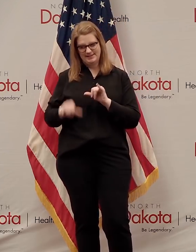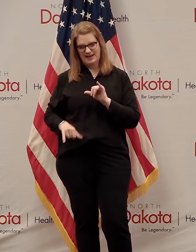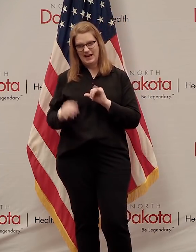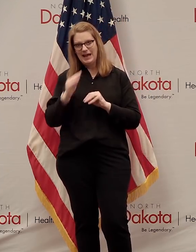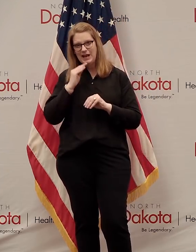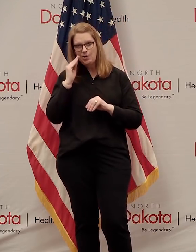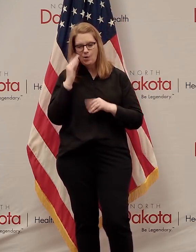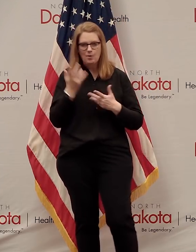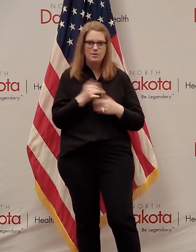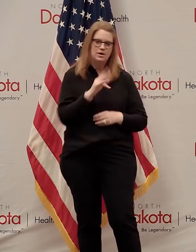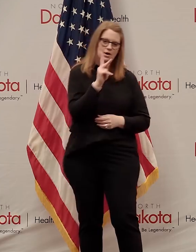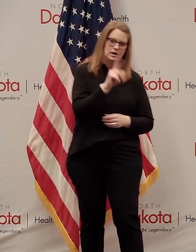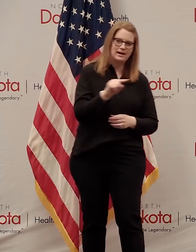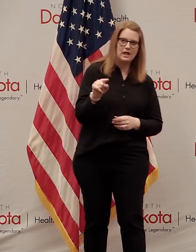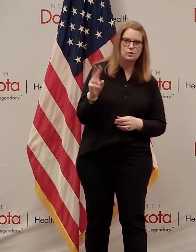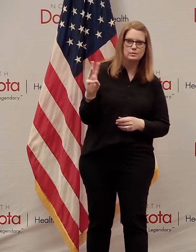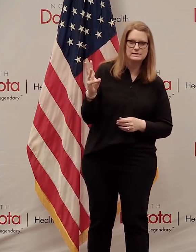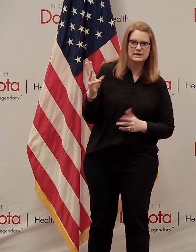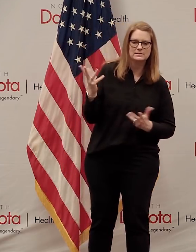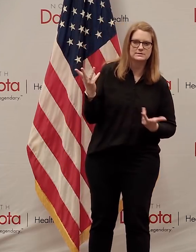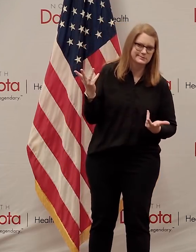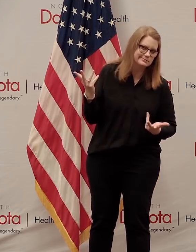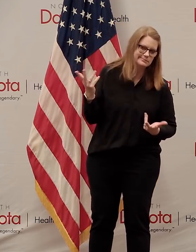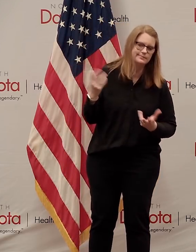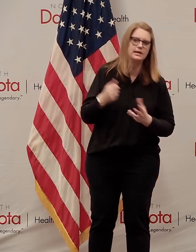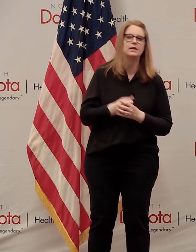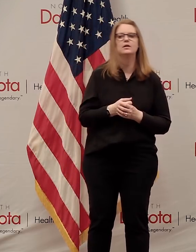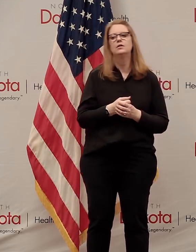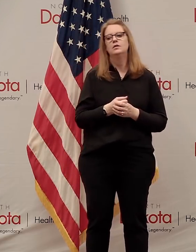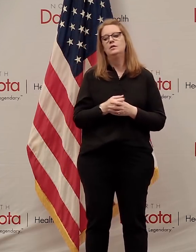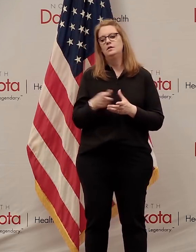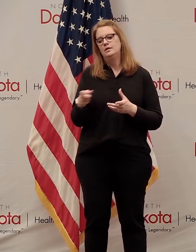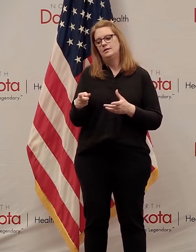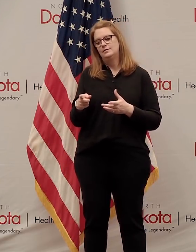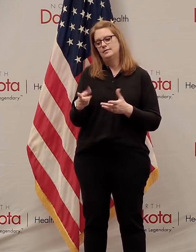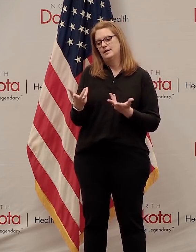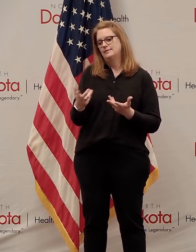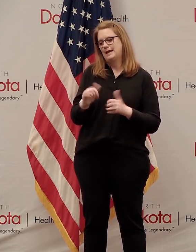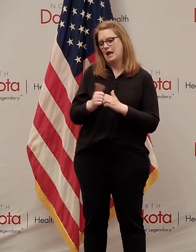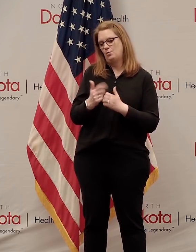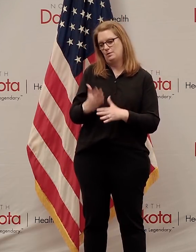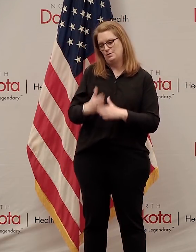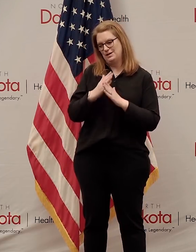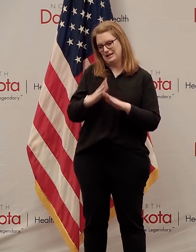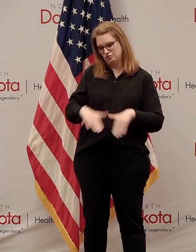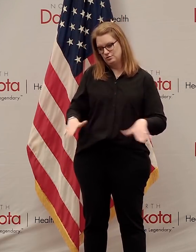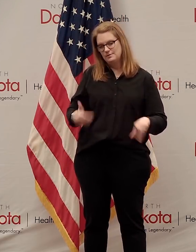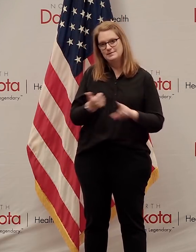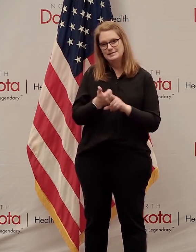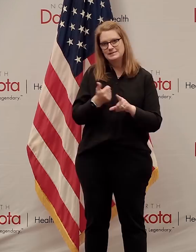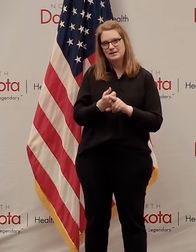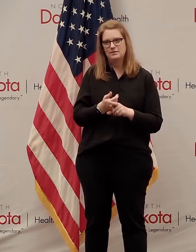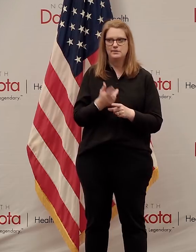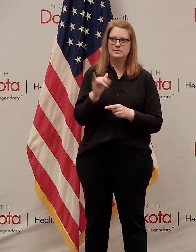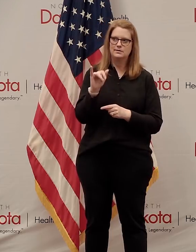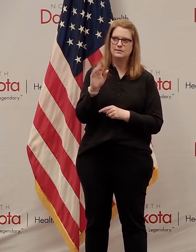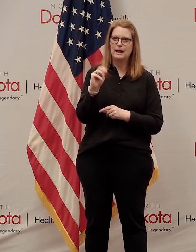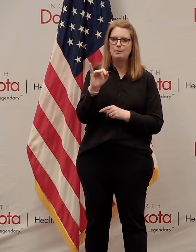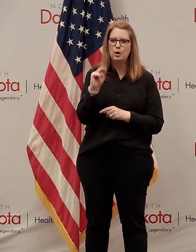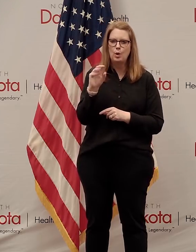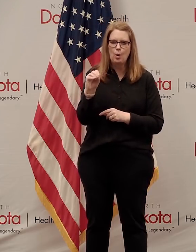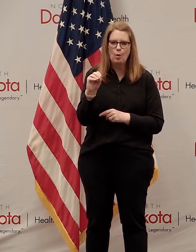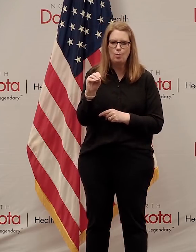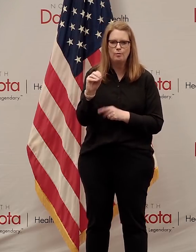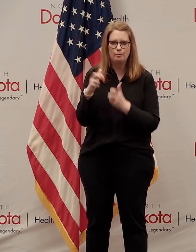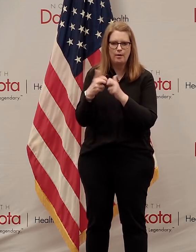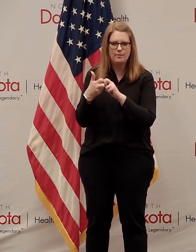it, you know, K through six because they may be less vulnerable to coronavirus. But then how do we protect children that are got immunocompromised or how do we